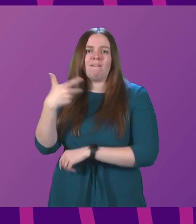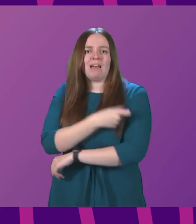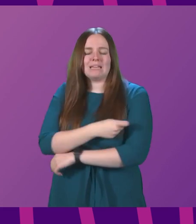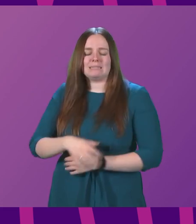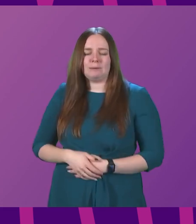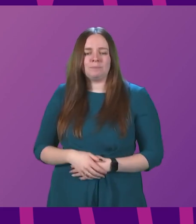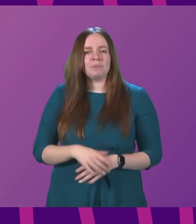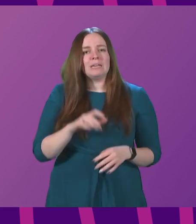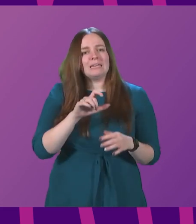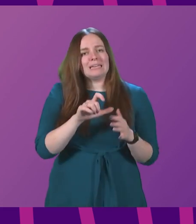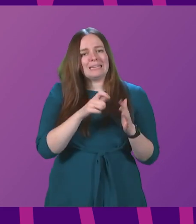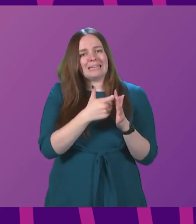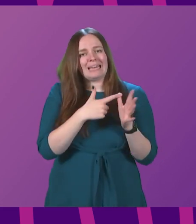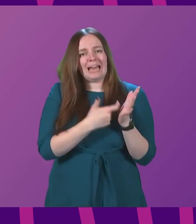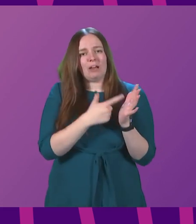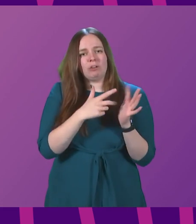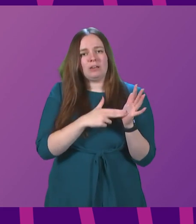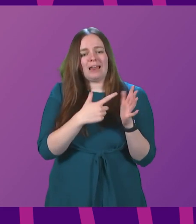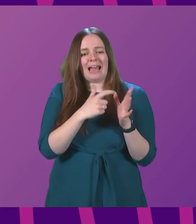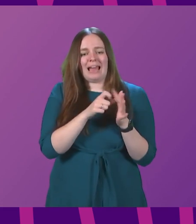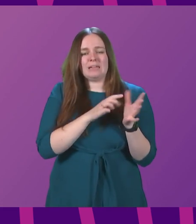Karen Adam to be followed by Paul O'Kane.